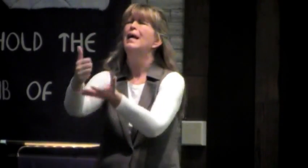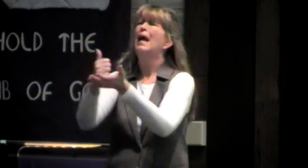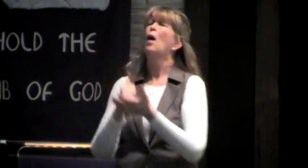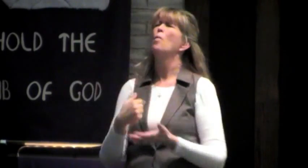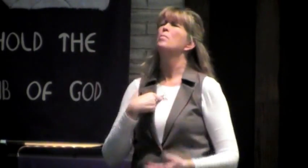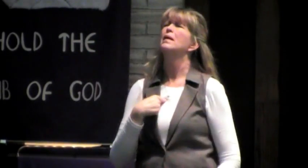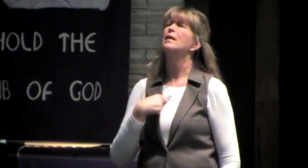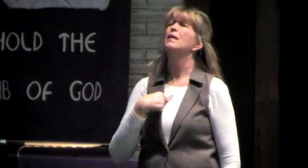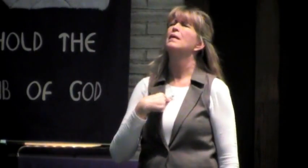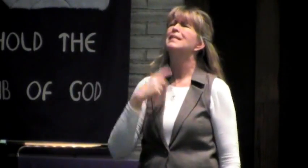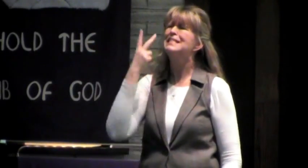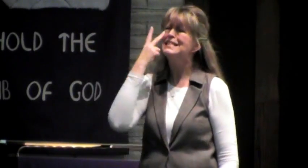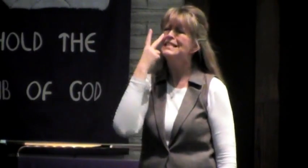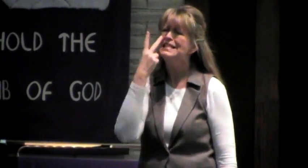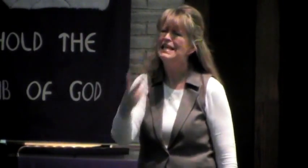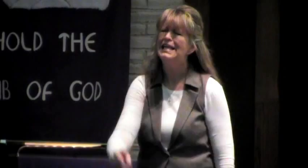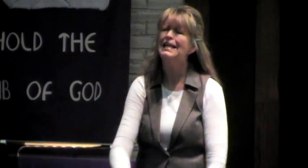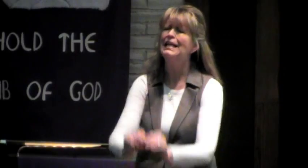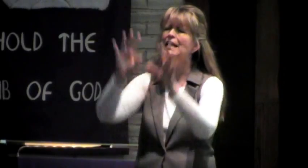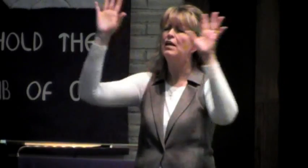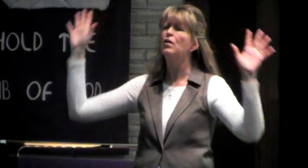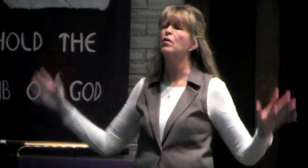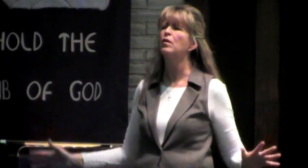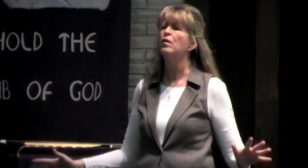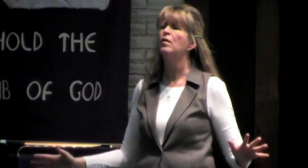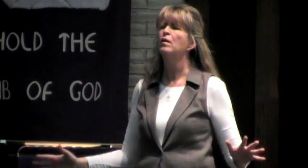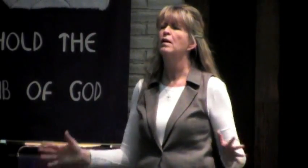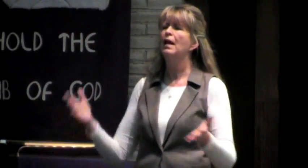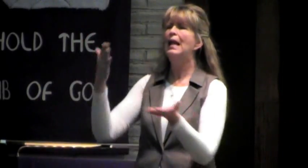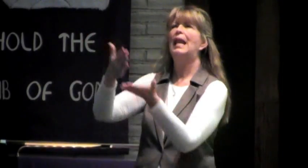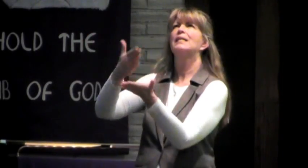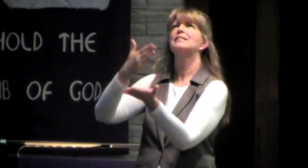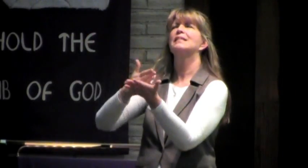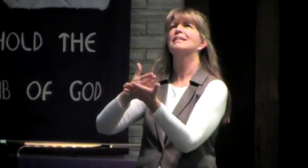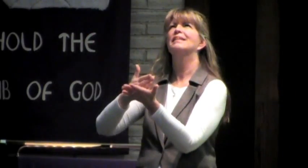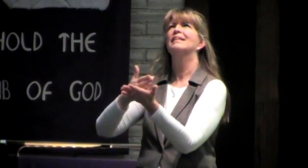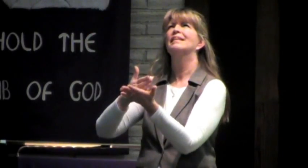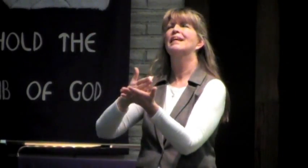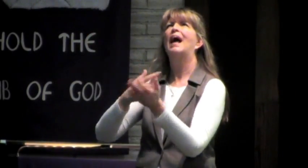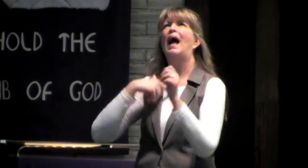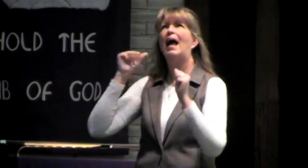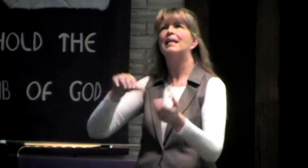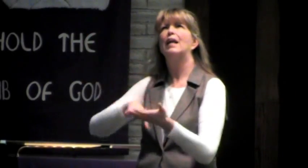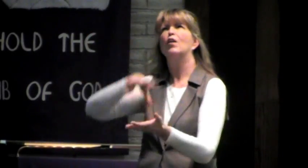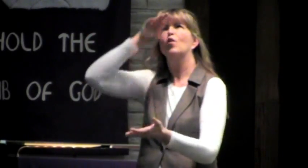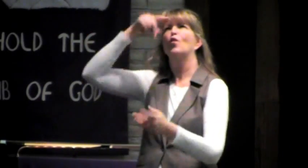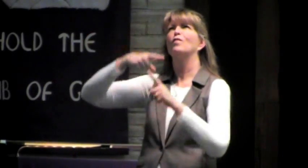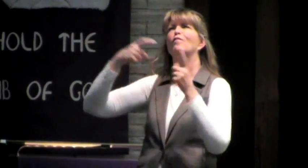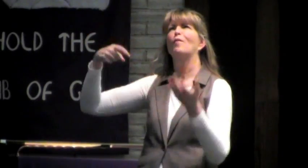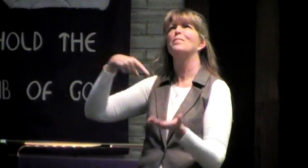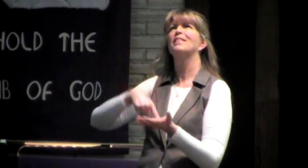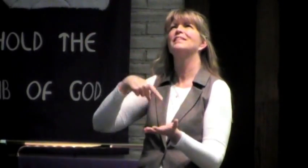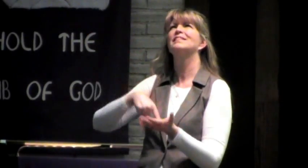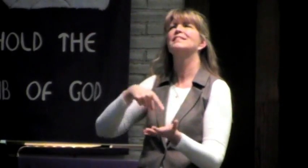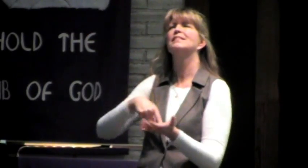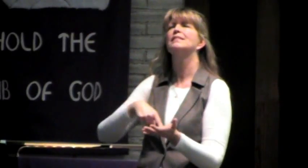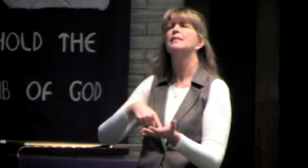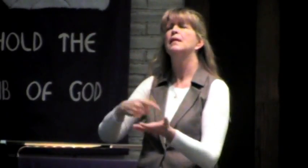see Jesus. Help me to see clearly the lesson that I can learn from